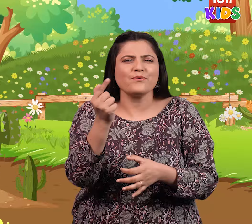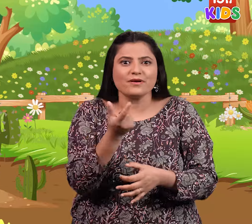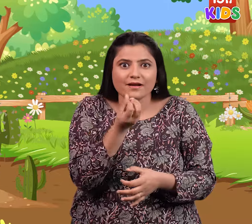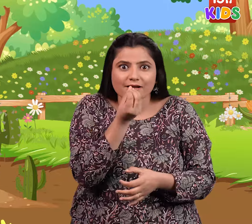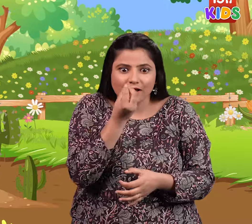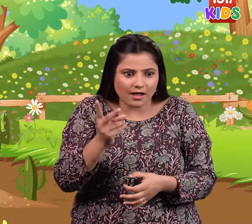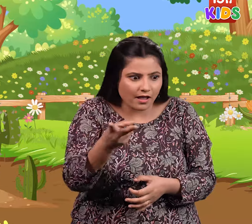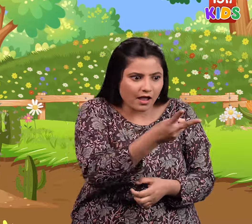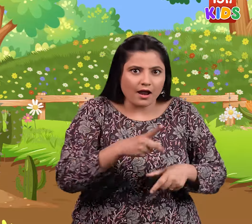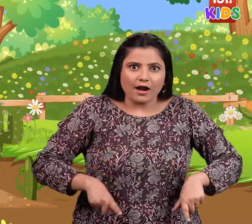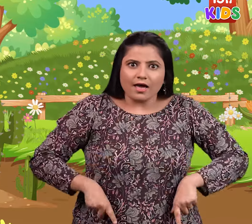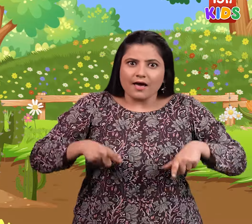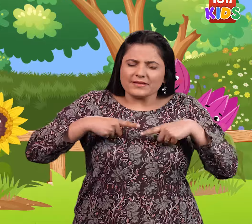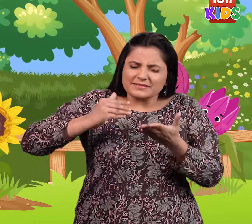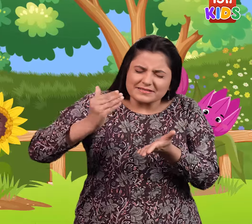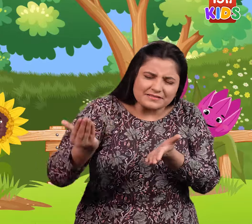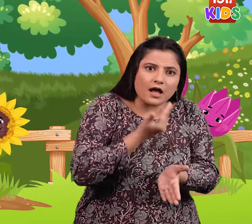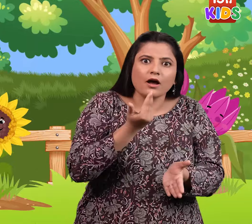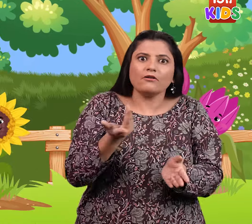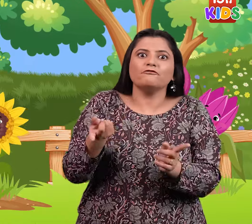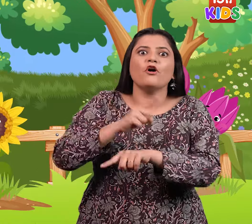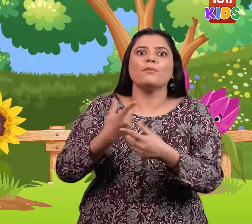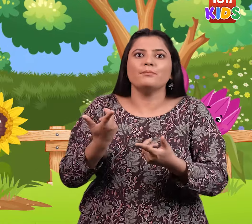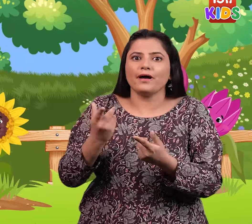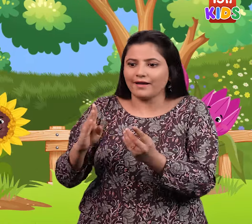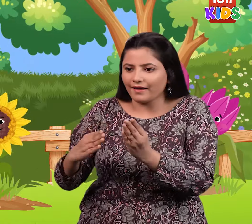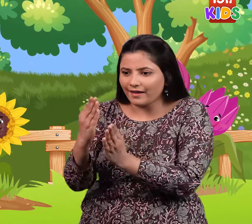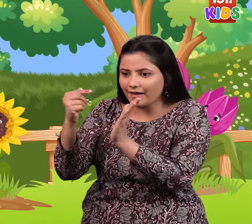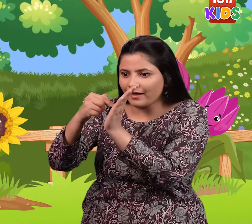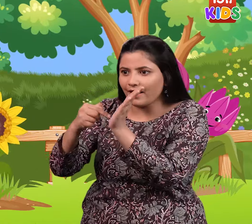The flowers were very thankful to the cactus, As she had saved their lives.